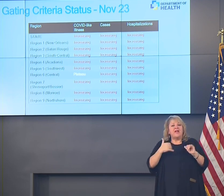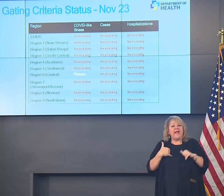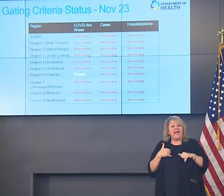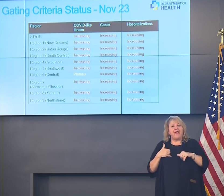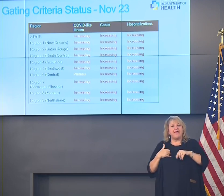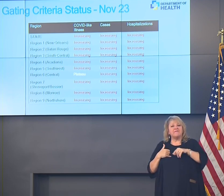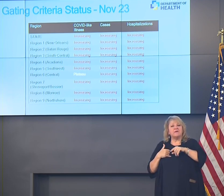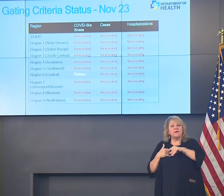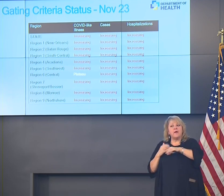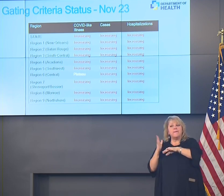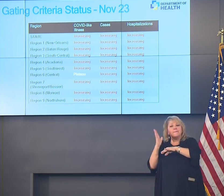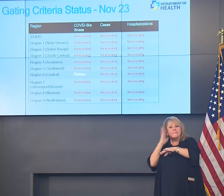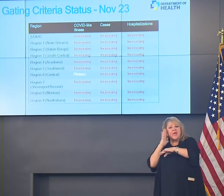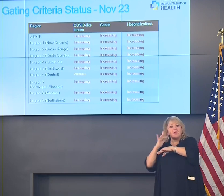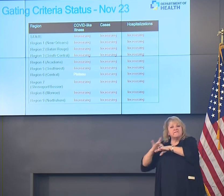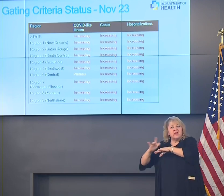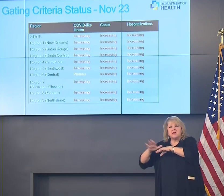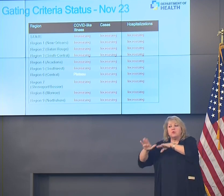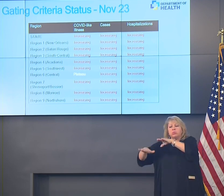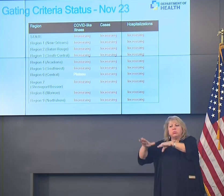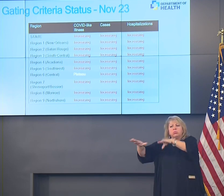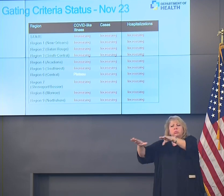in hospitals across the state.